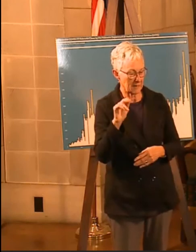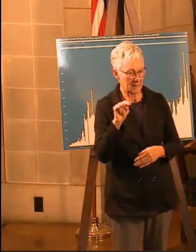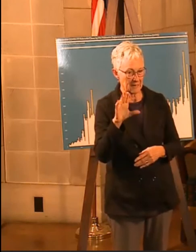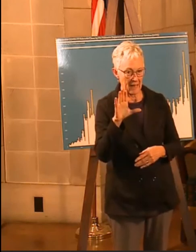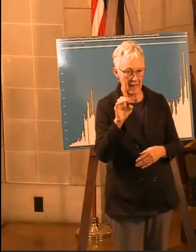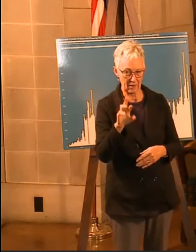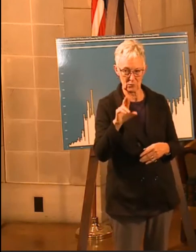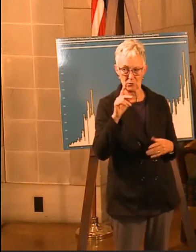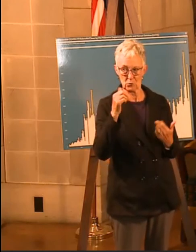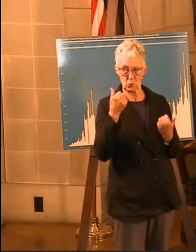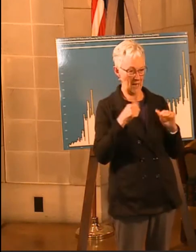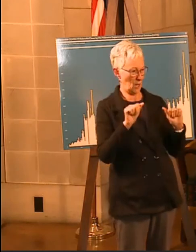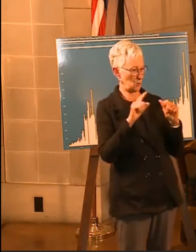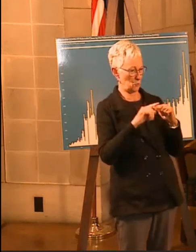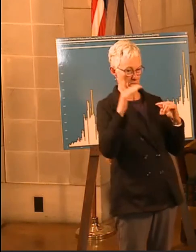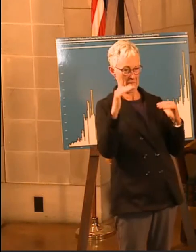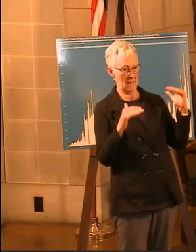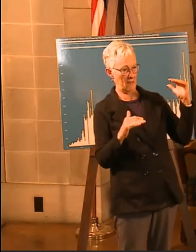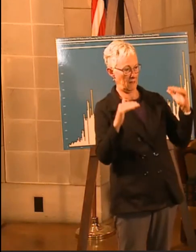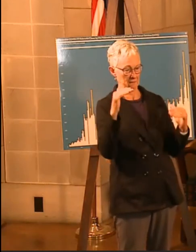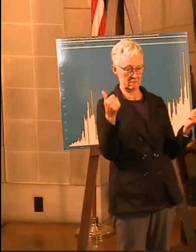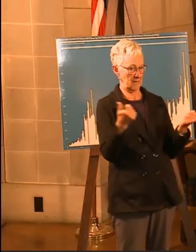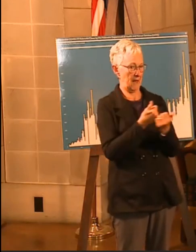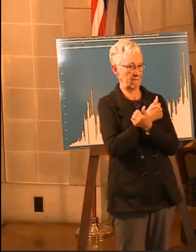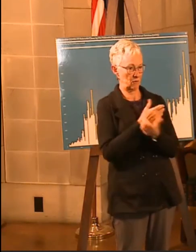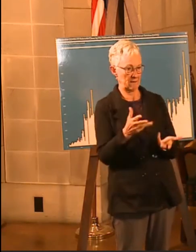trying to balance all these things off and strike that right balance.